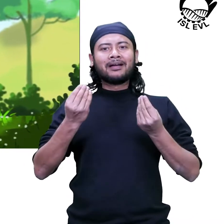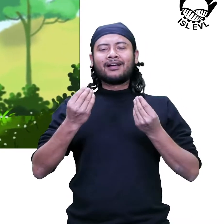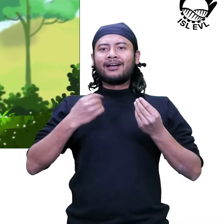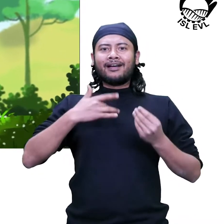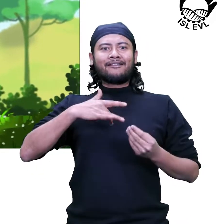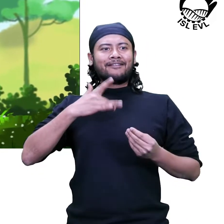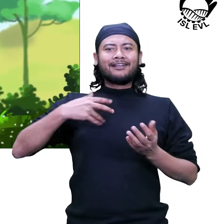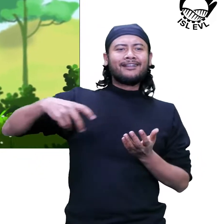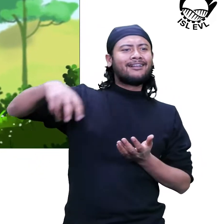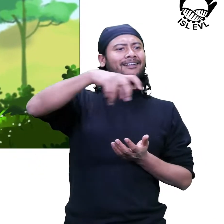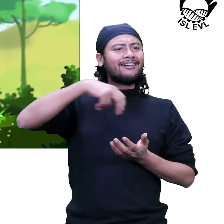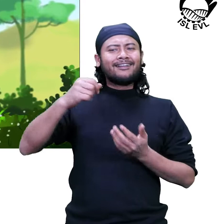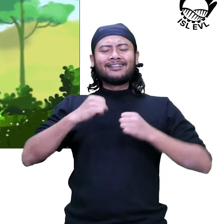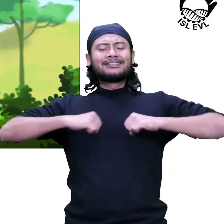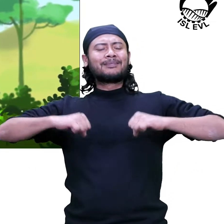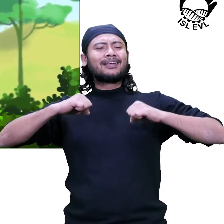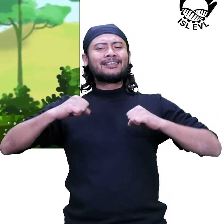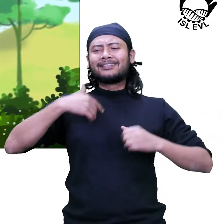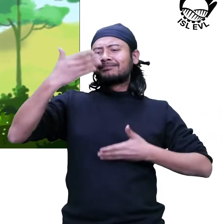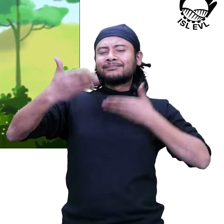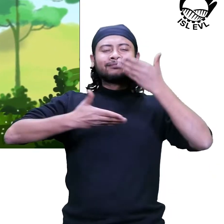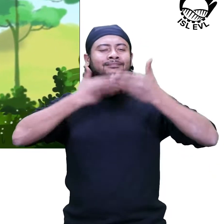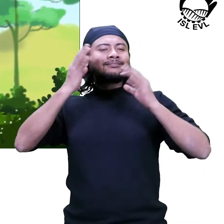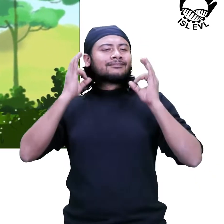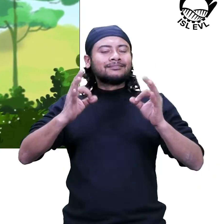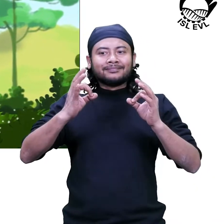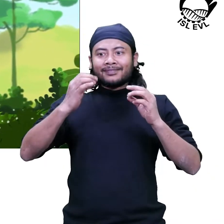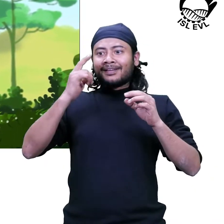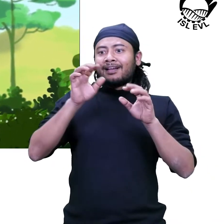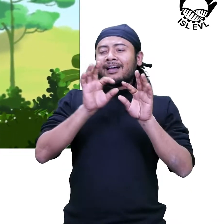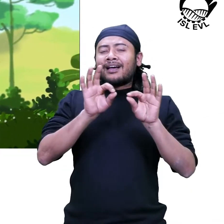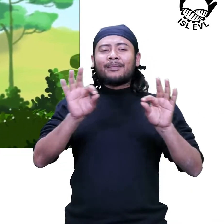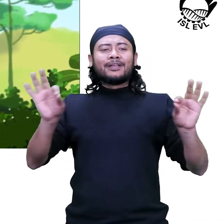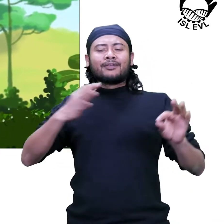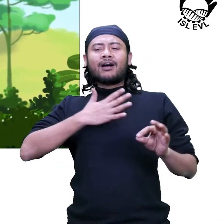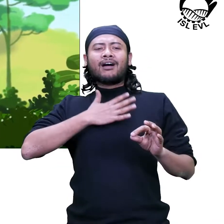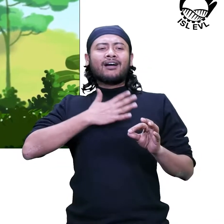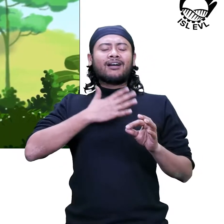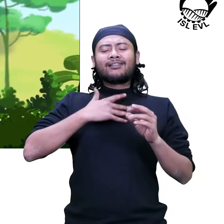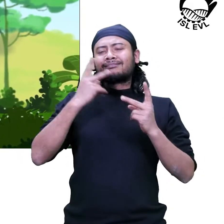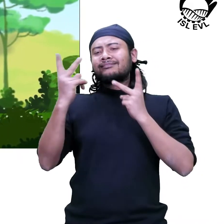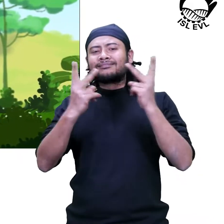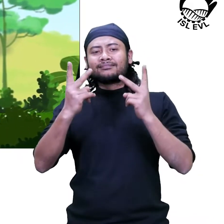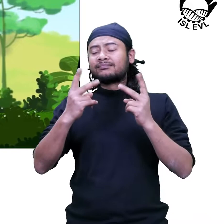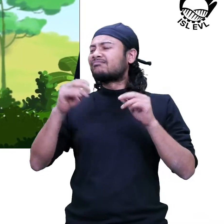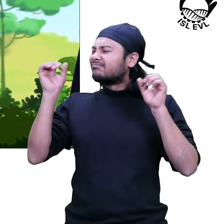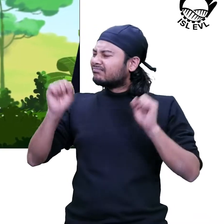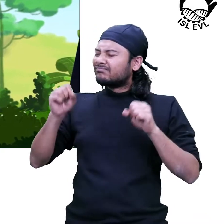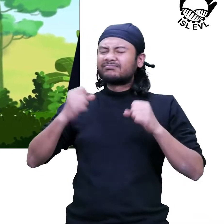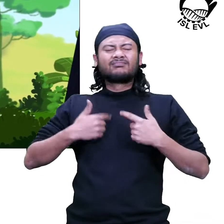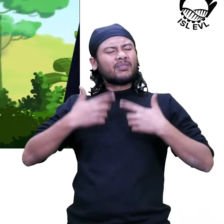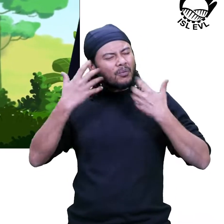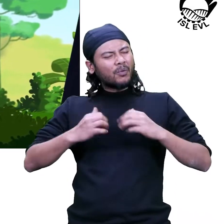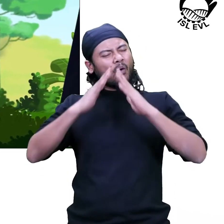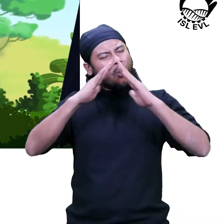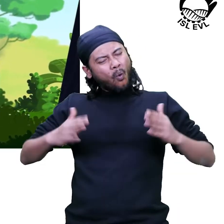and the greenery is so pleasant and soothing to my eyes. I wish I could live in a place like this forever.